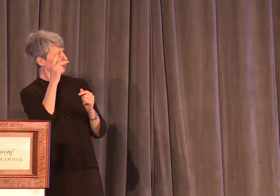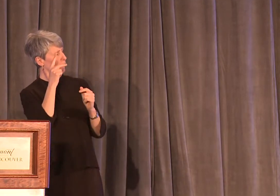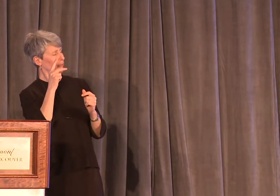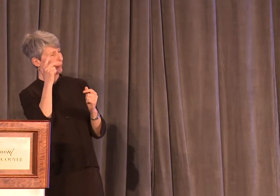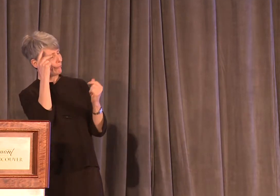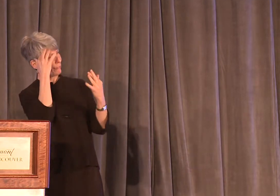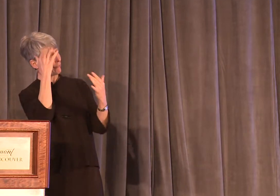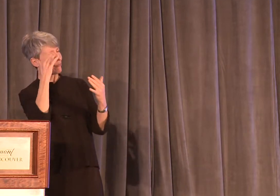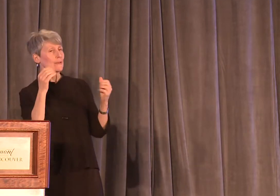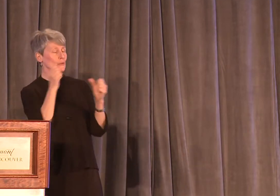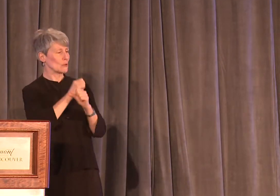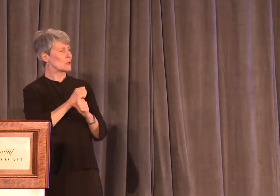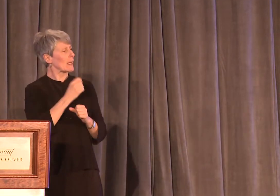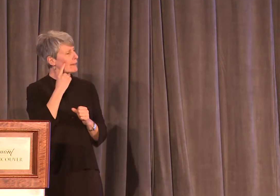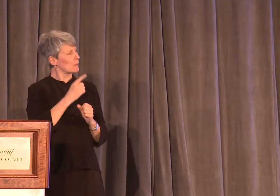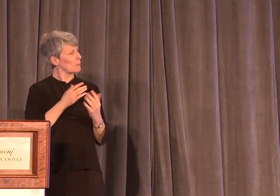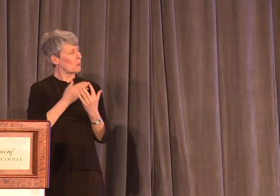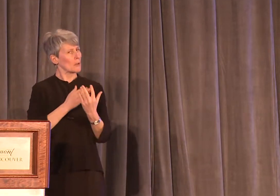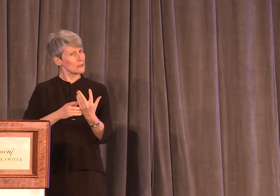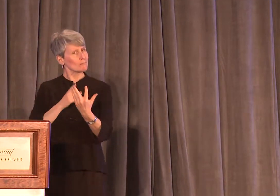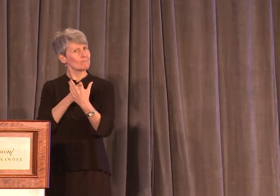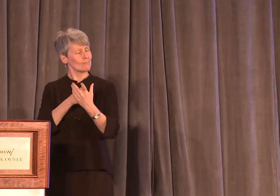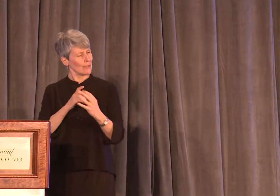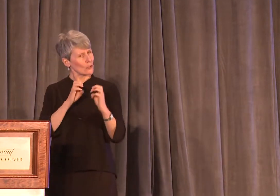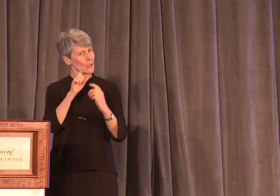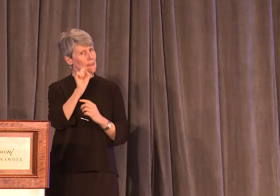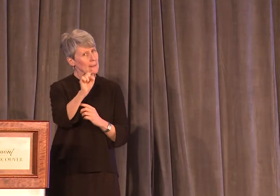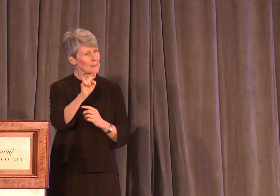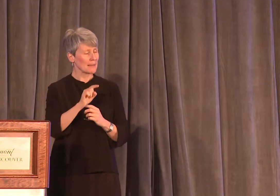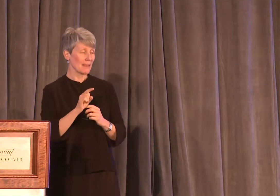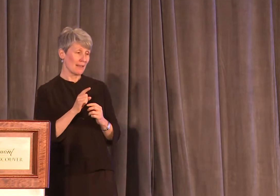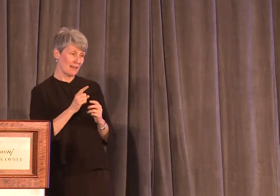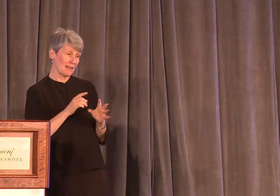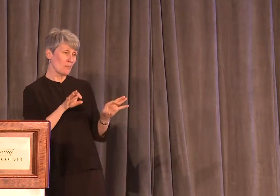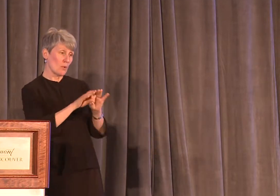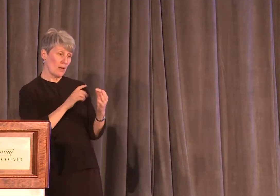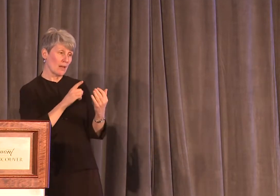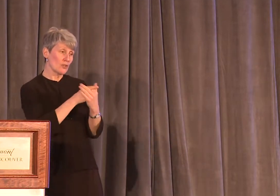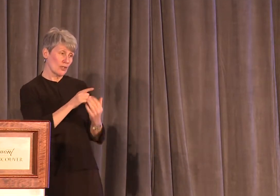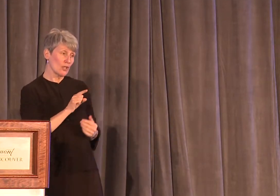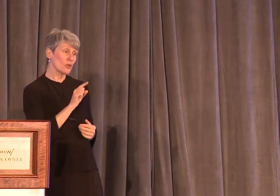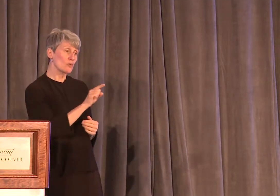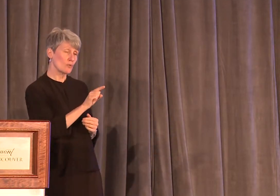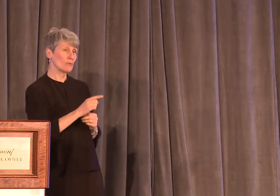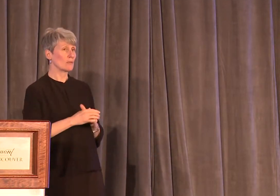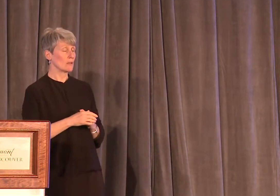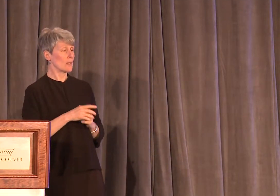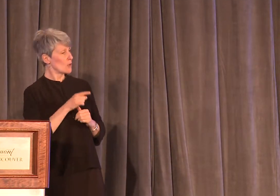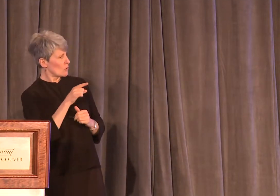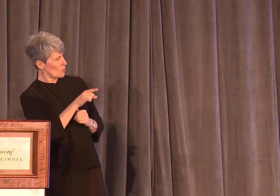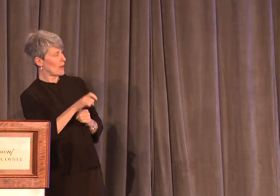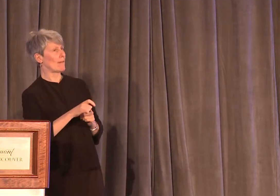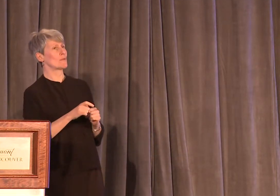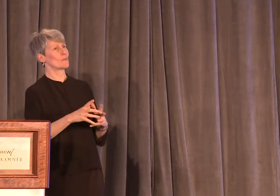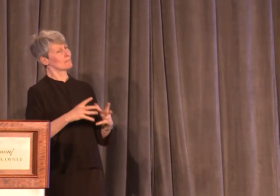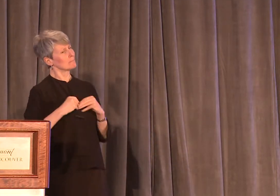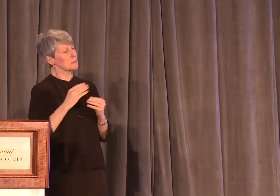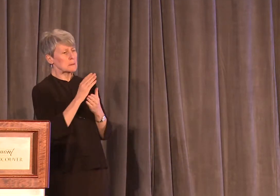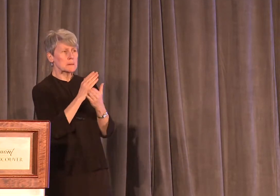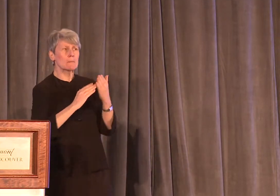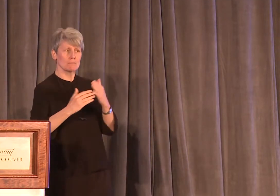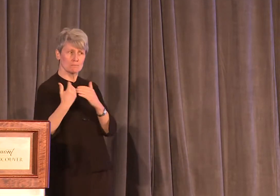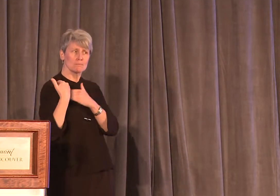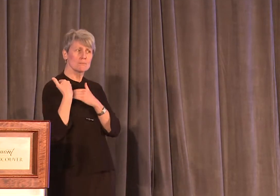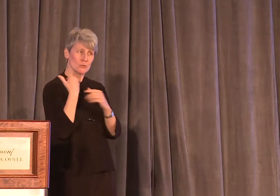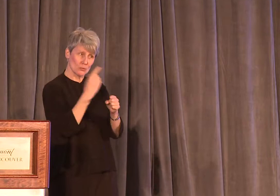think educating him is a good thing, but I think educating you is a good thing too, because you have to take a little bit of responsibility